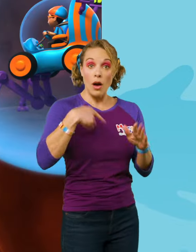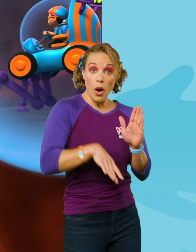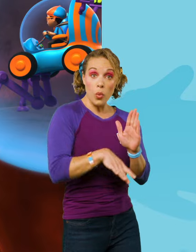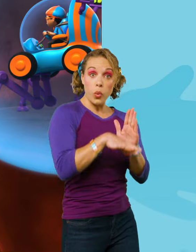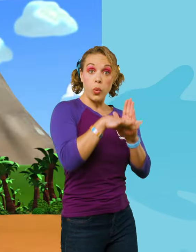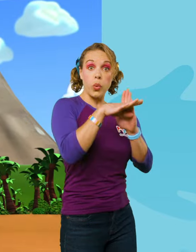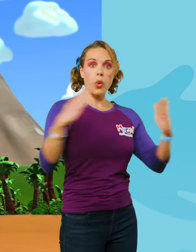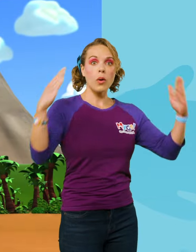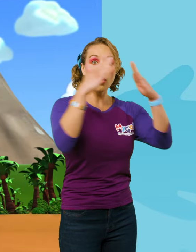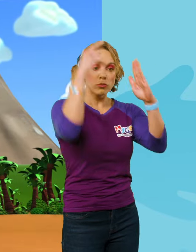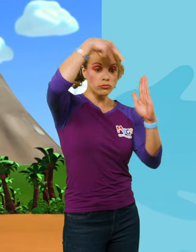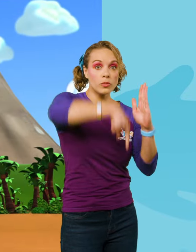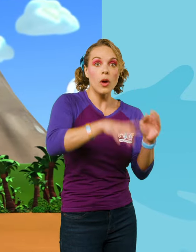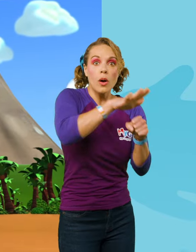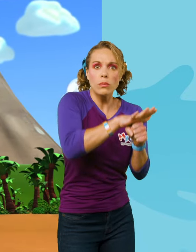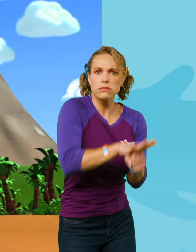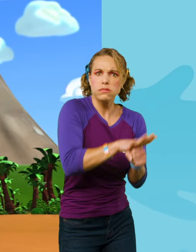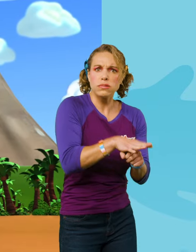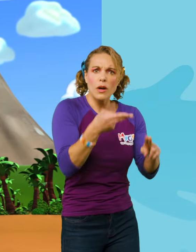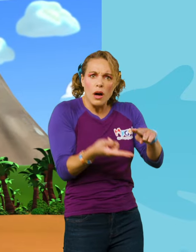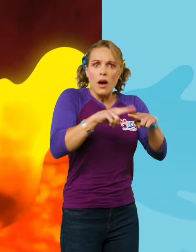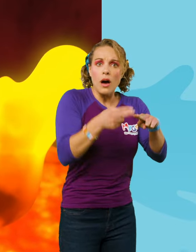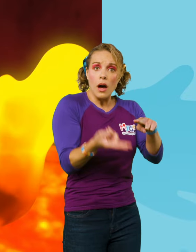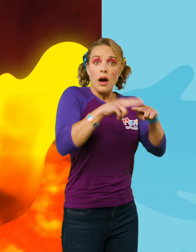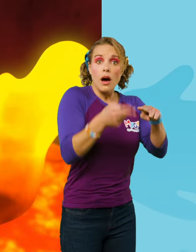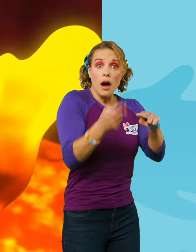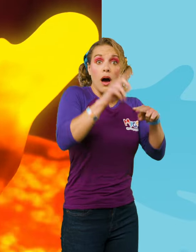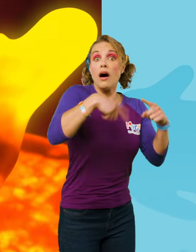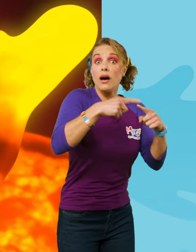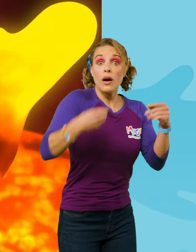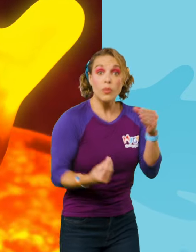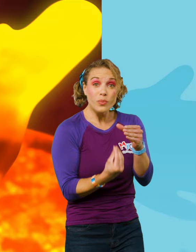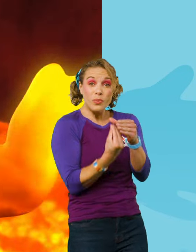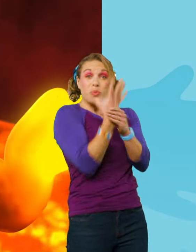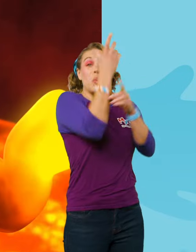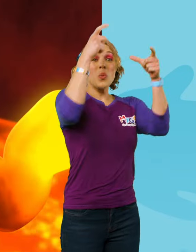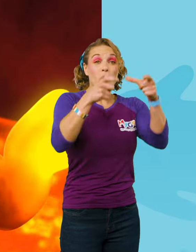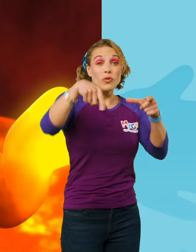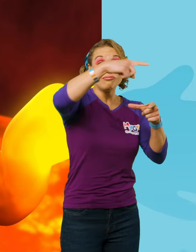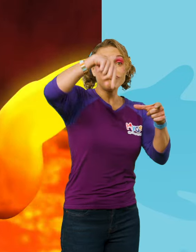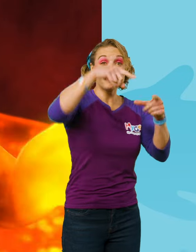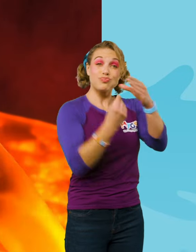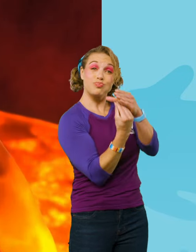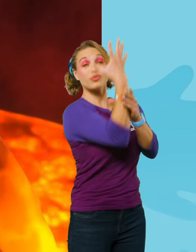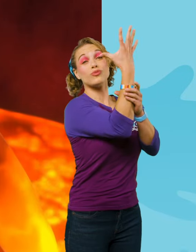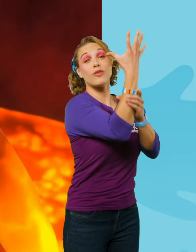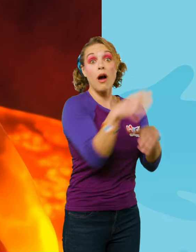grow, the pressure inside the volcano builds until we push through the crust or the top of the Earth. Hold on!